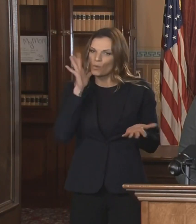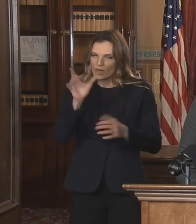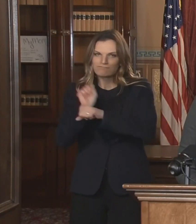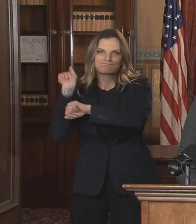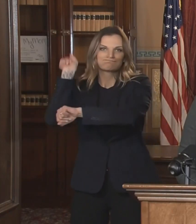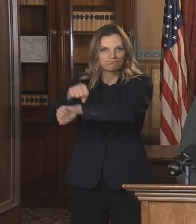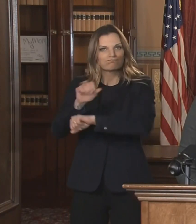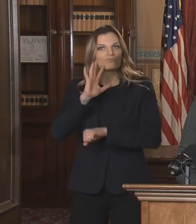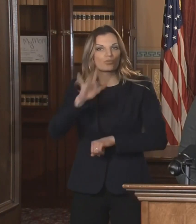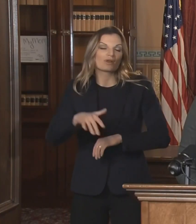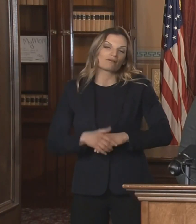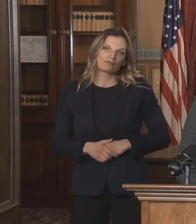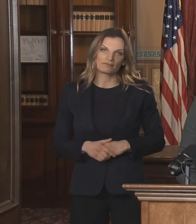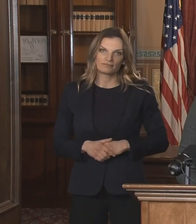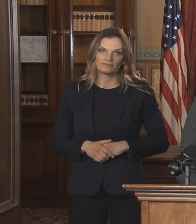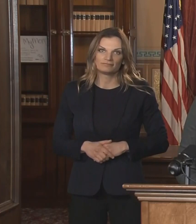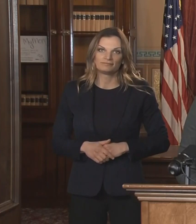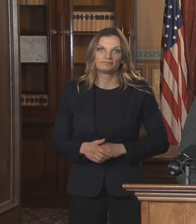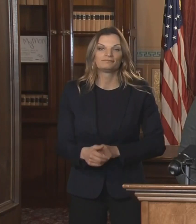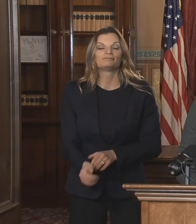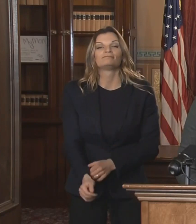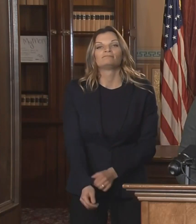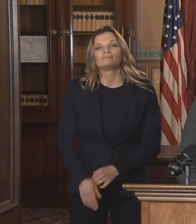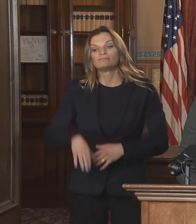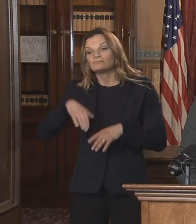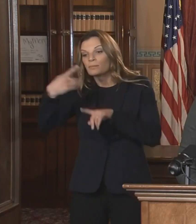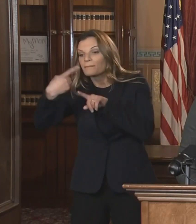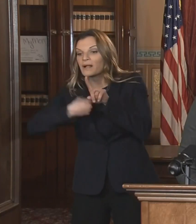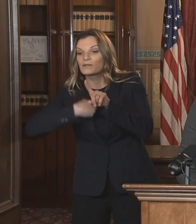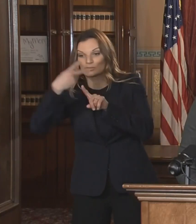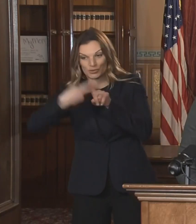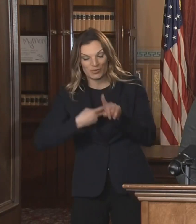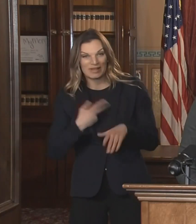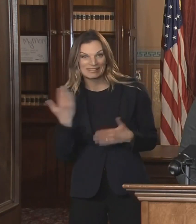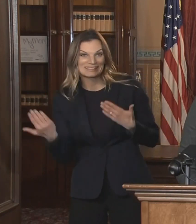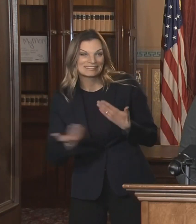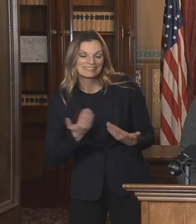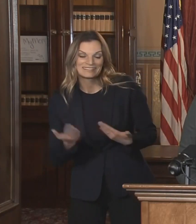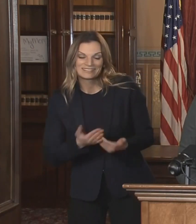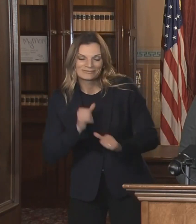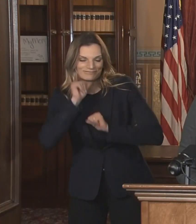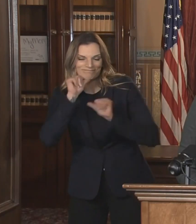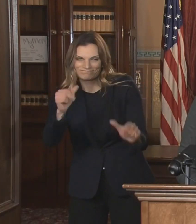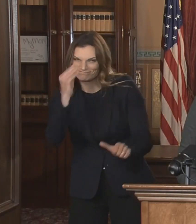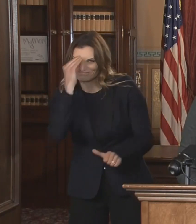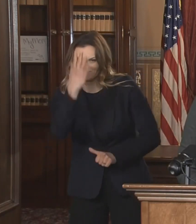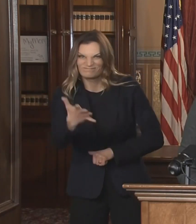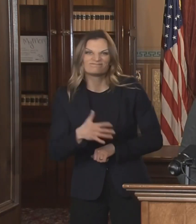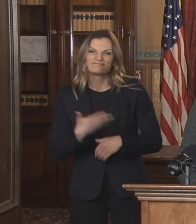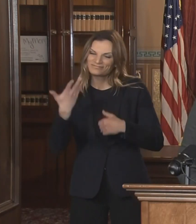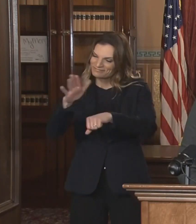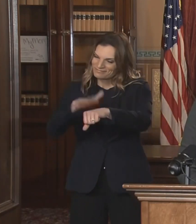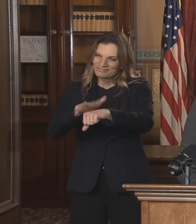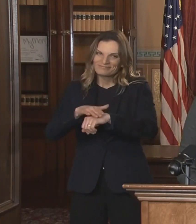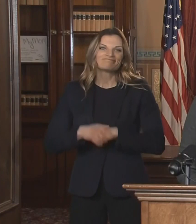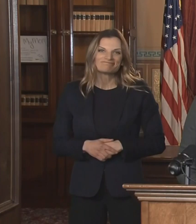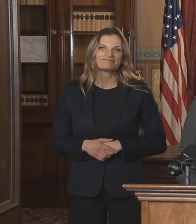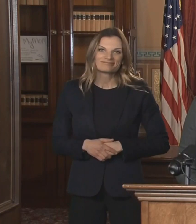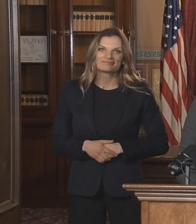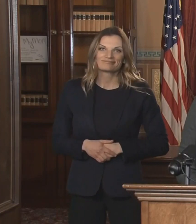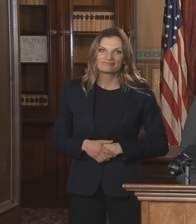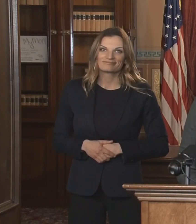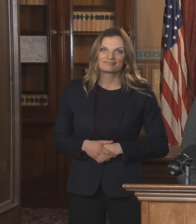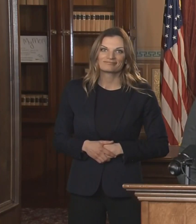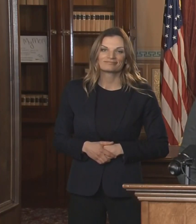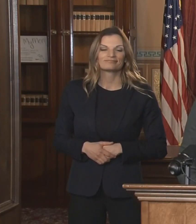I'm not going to sugarcoat this. The next couple of months are going to be hard. Last Sunday, I spent